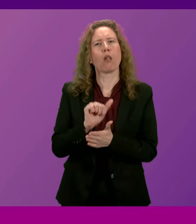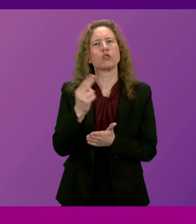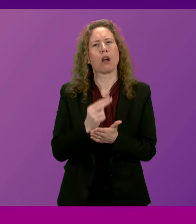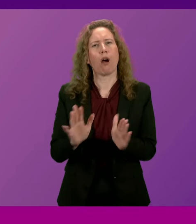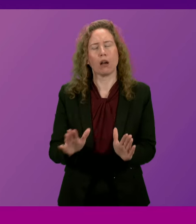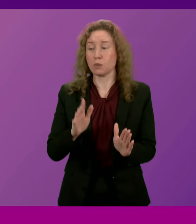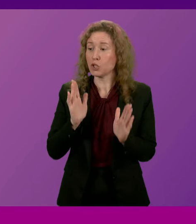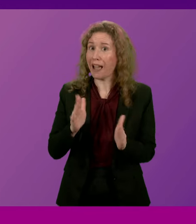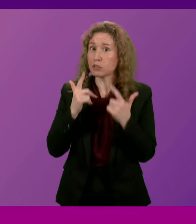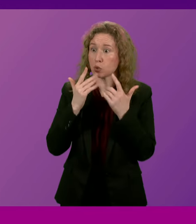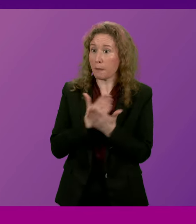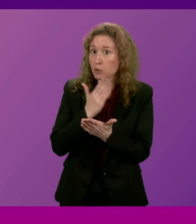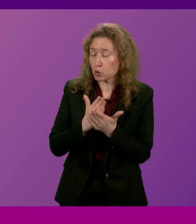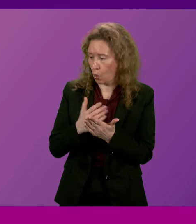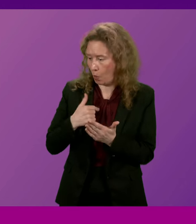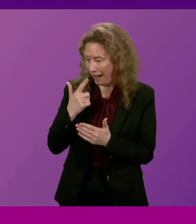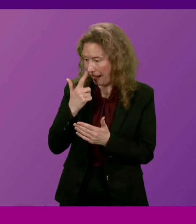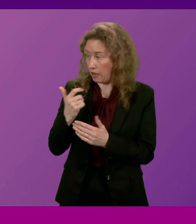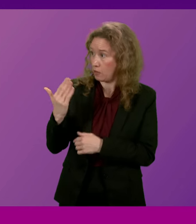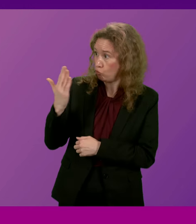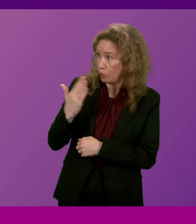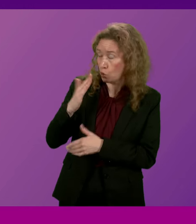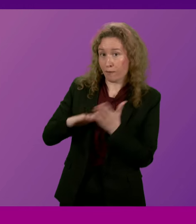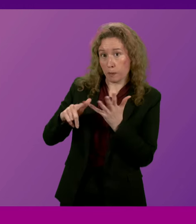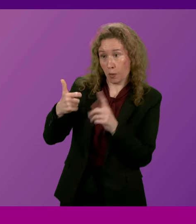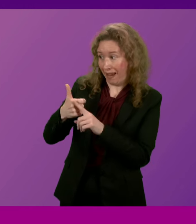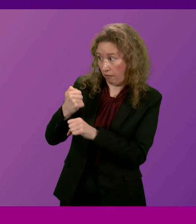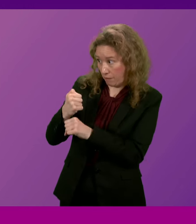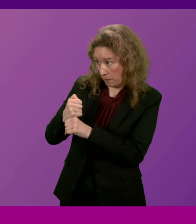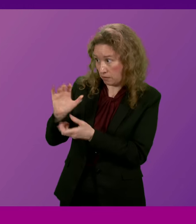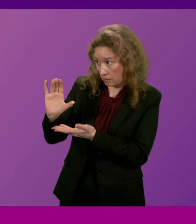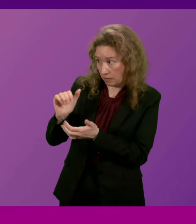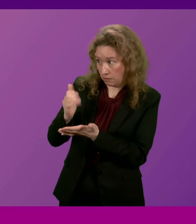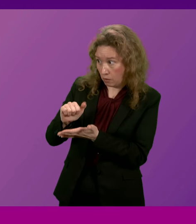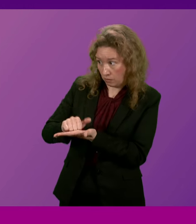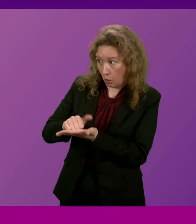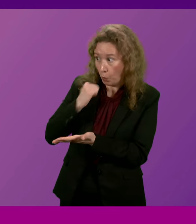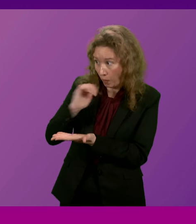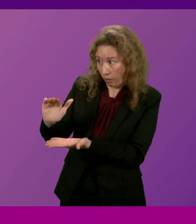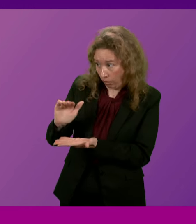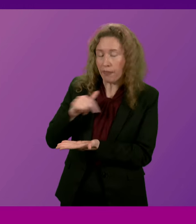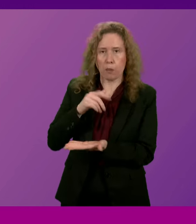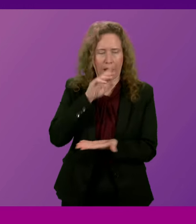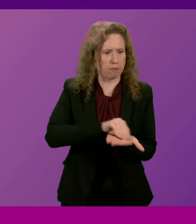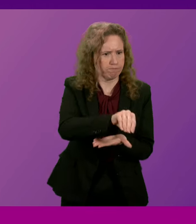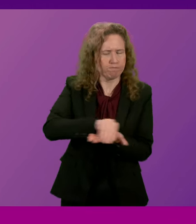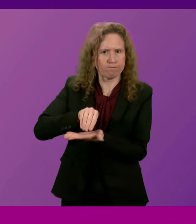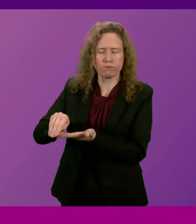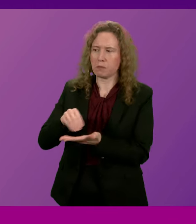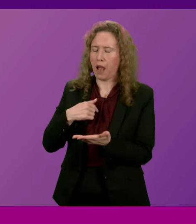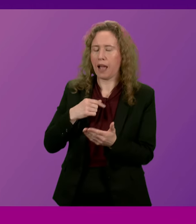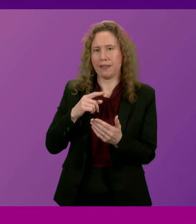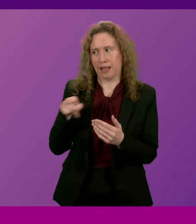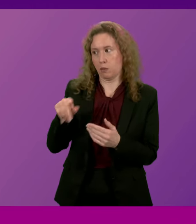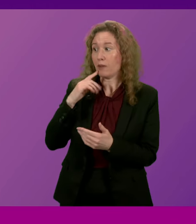simply have to make sure we have the practical assurance in place to make sure we can give the financial commitments that Mr Chowdhury seeks from me